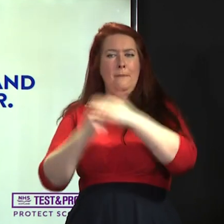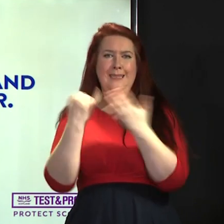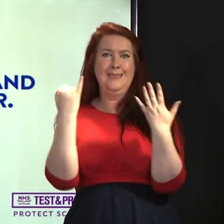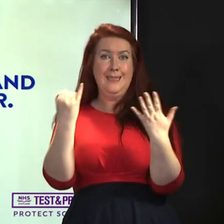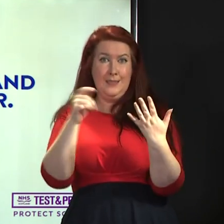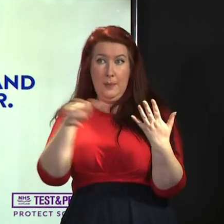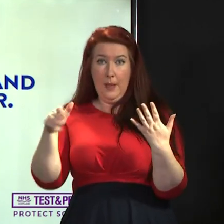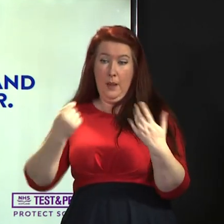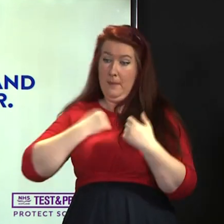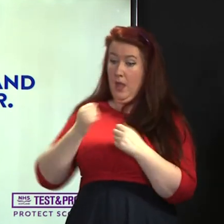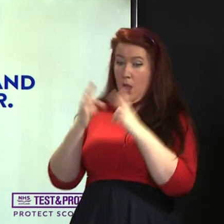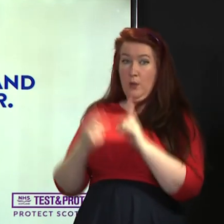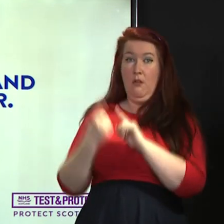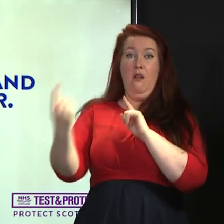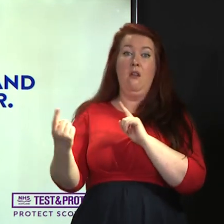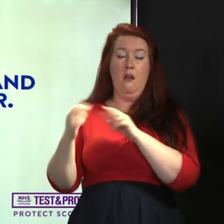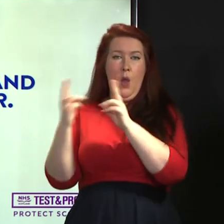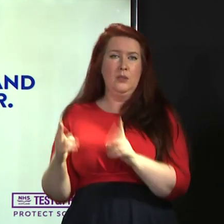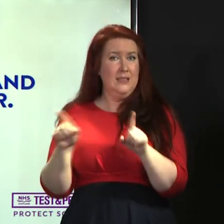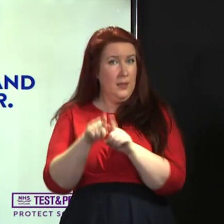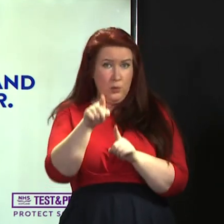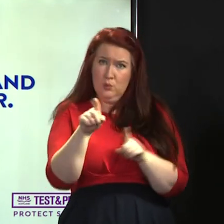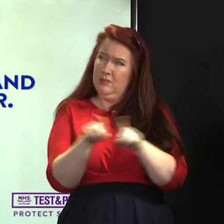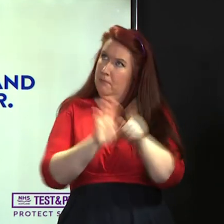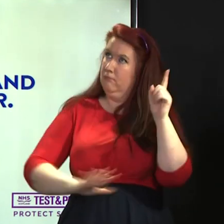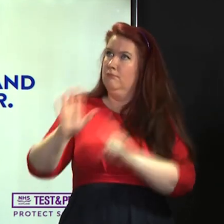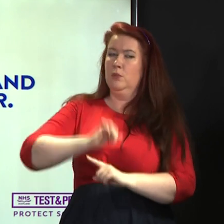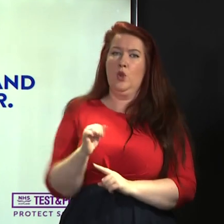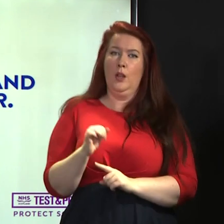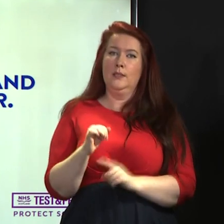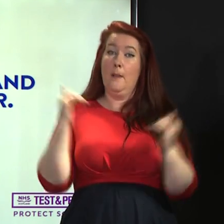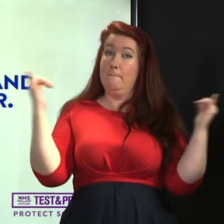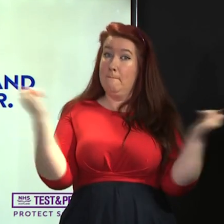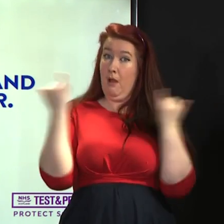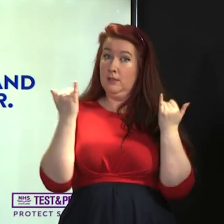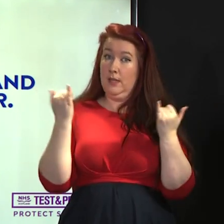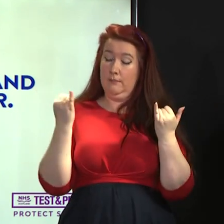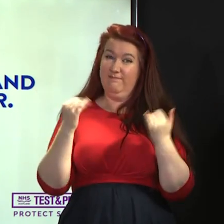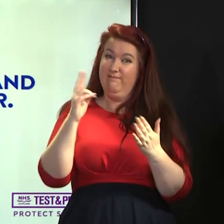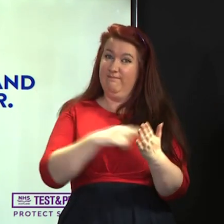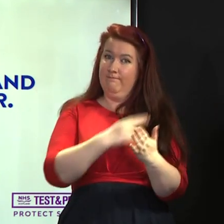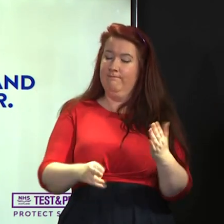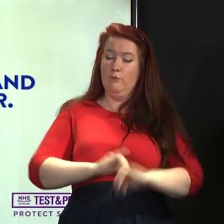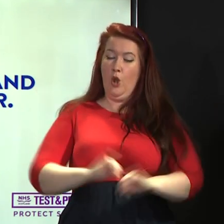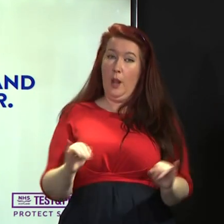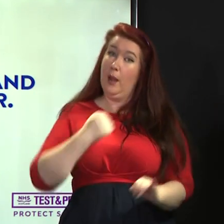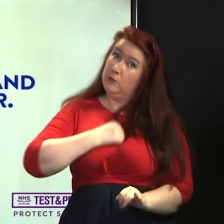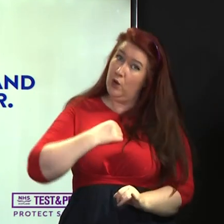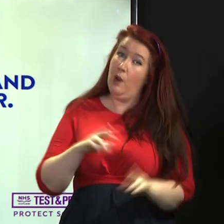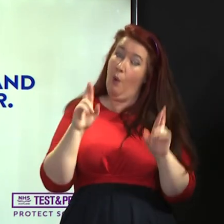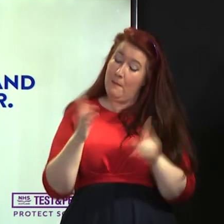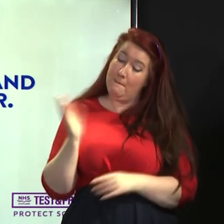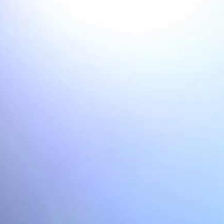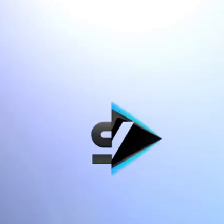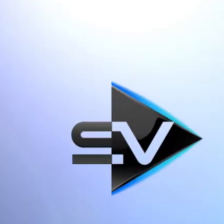This applies to you just as it applies to the rest of us. Parties are not allowed. I'm sorry and I hope they come back